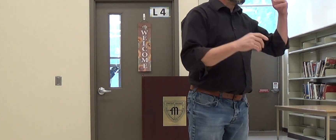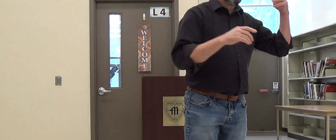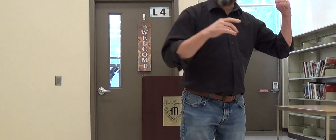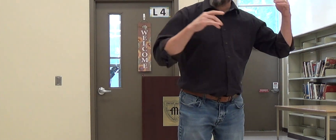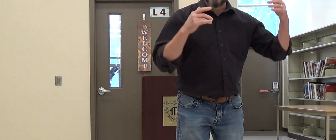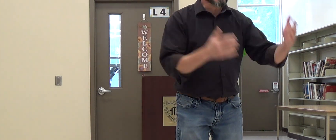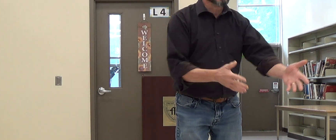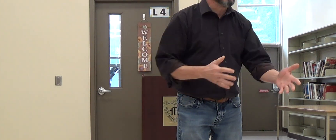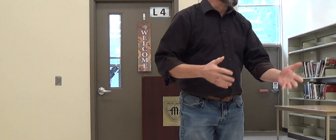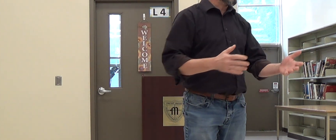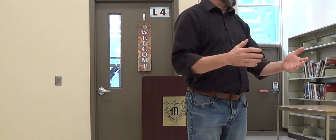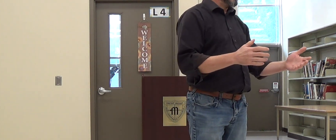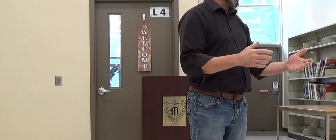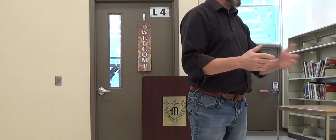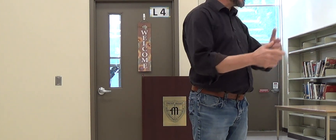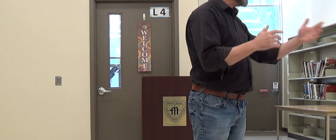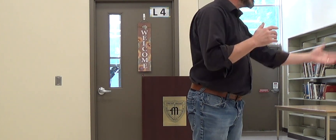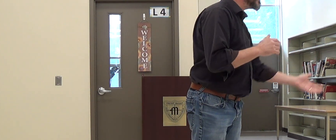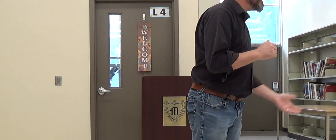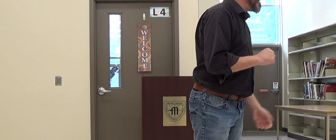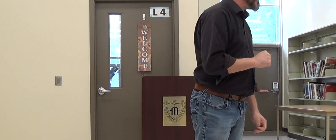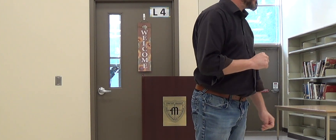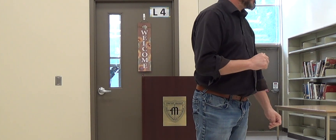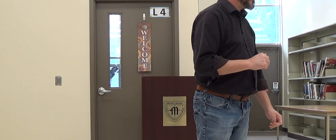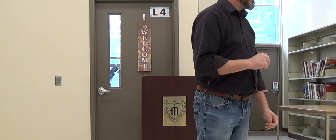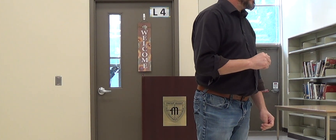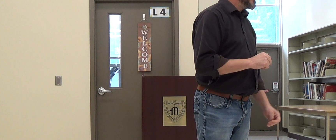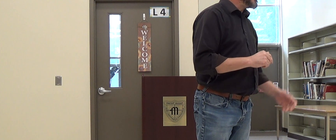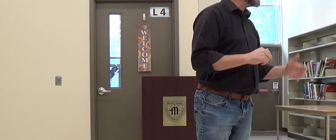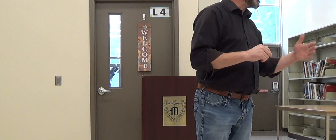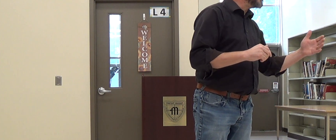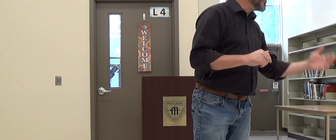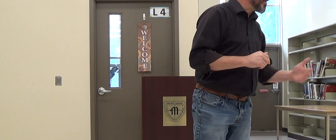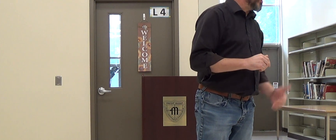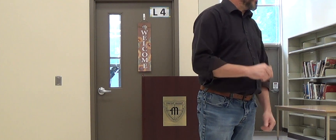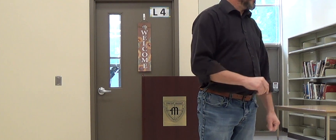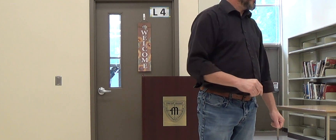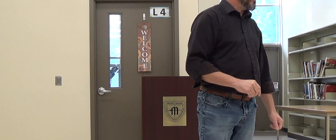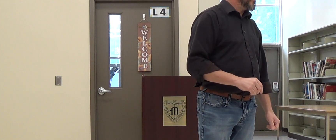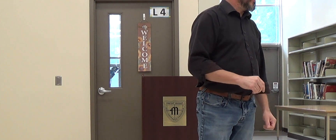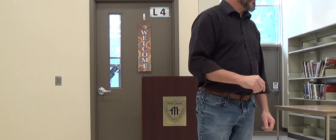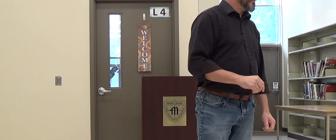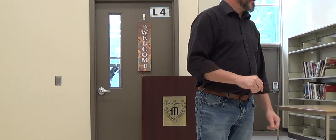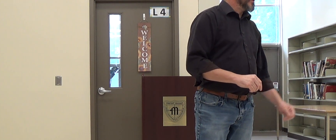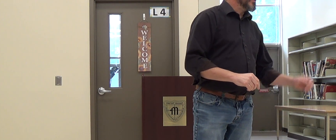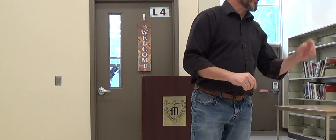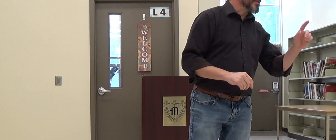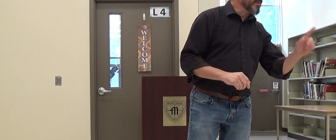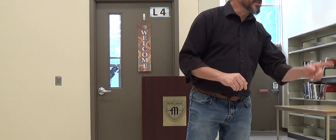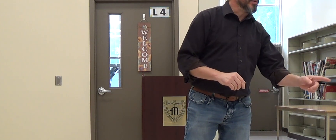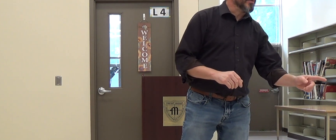just as crazy, acts up just as much, if not more. For some children,